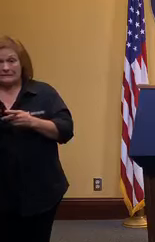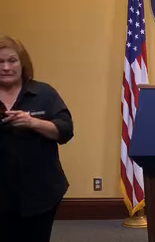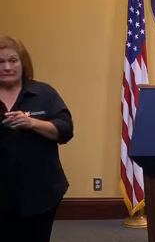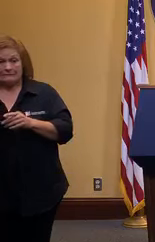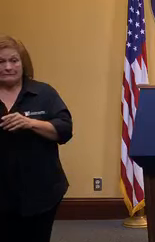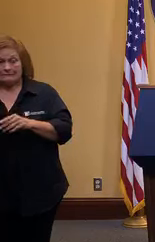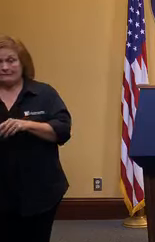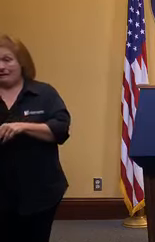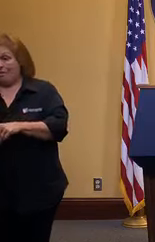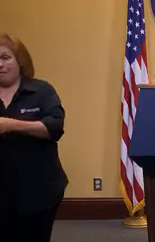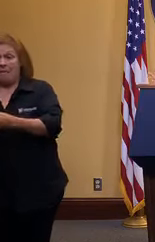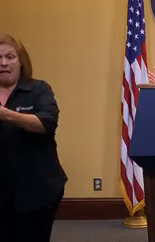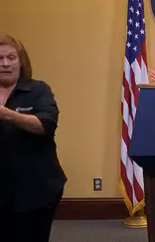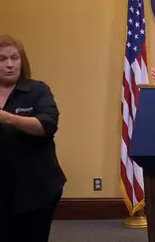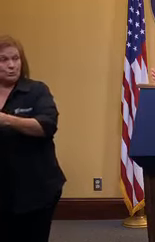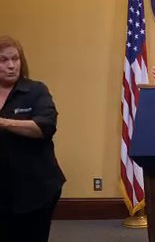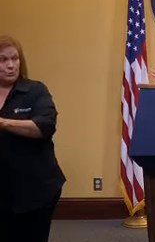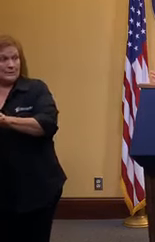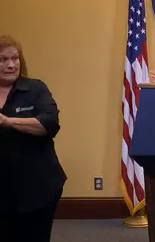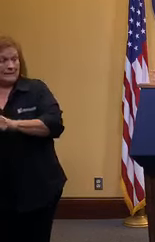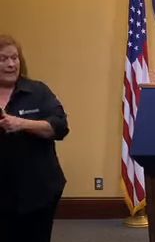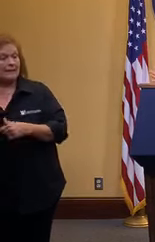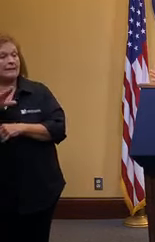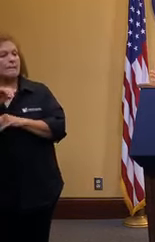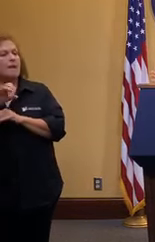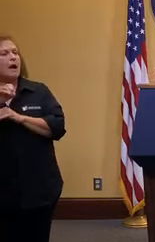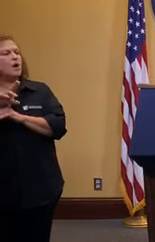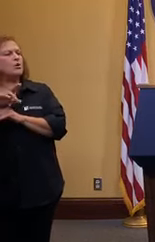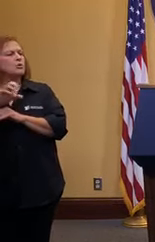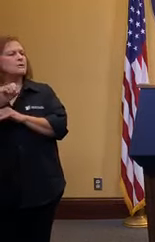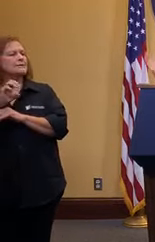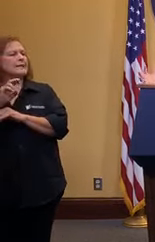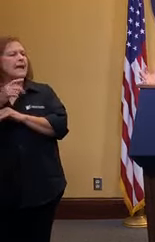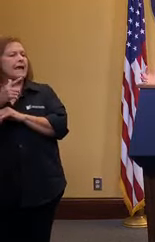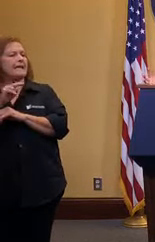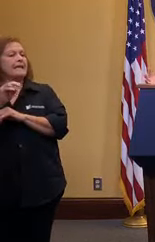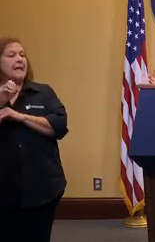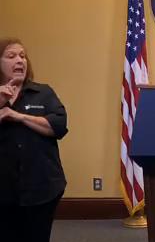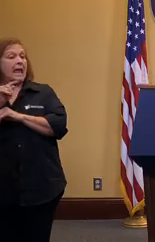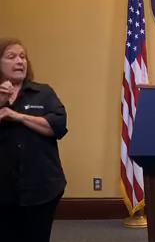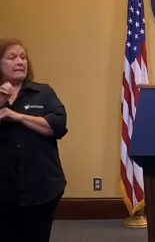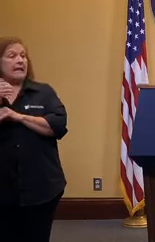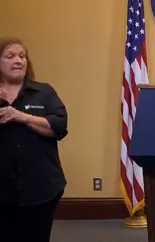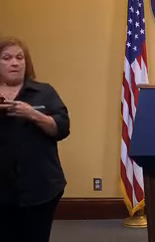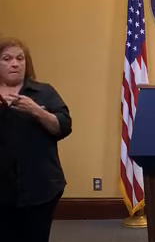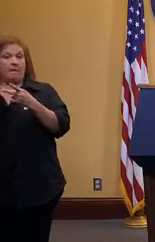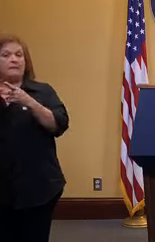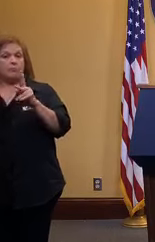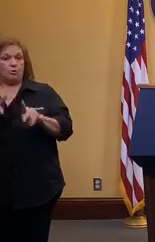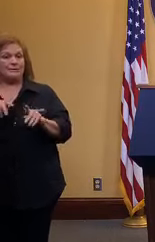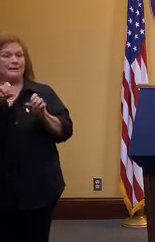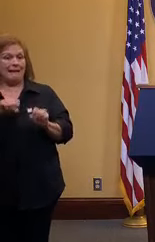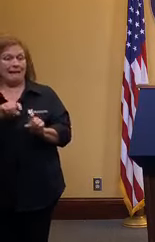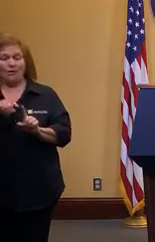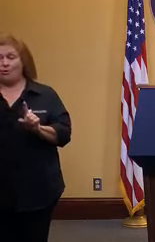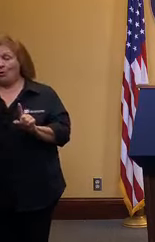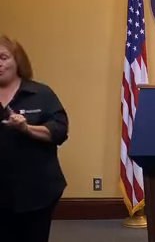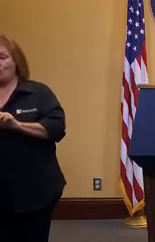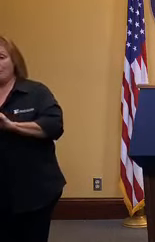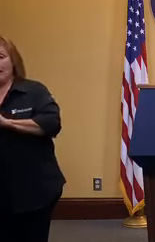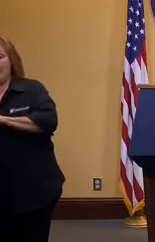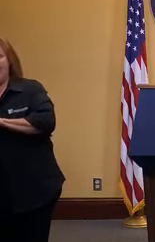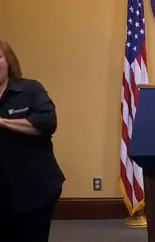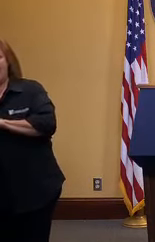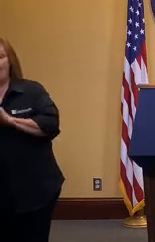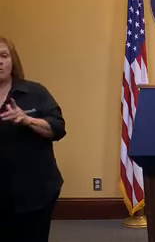have one of them we've got the bayou signet facility that's the state running there's capacity there um we're looking to see what will